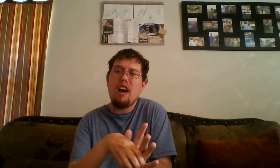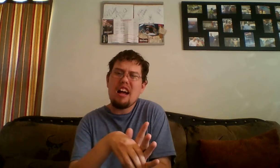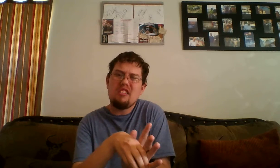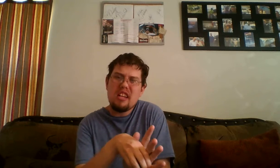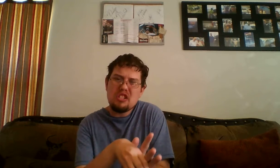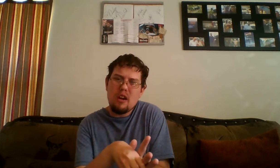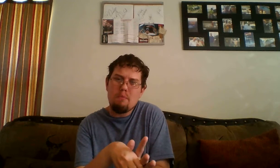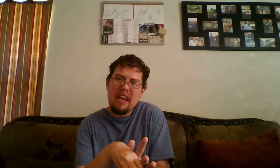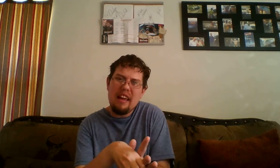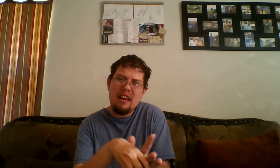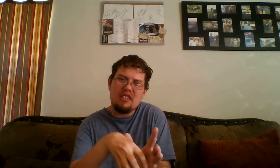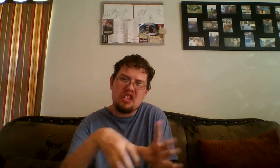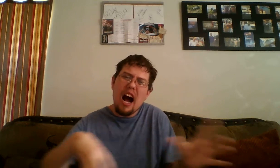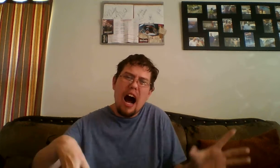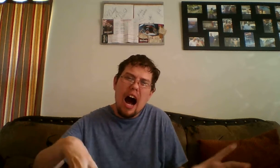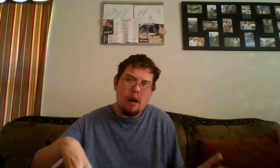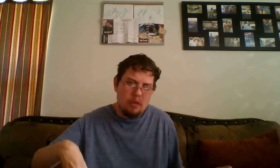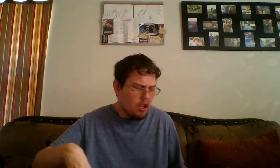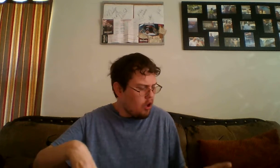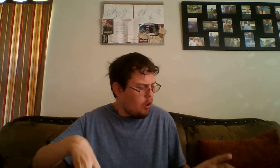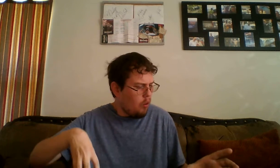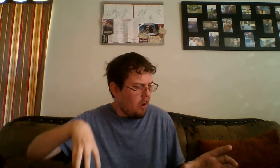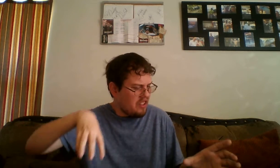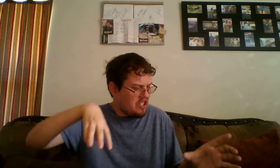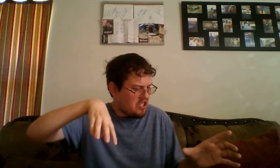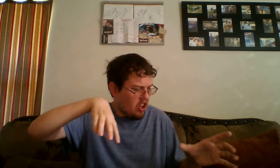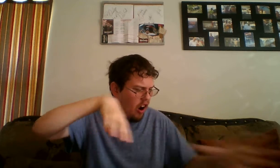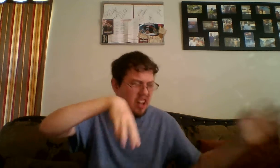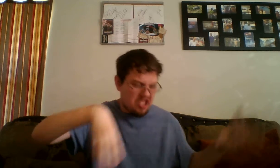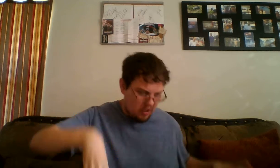Brock Lesnar being a job was just awesome.